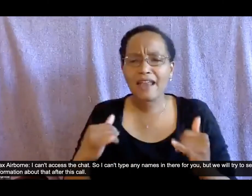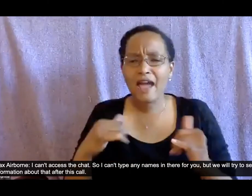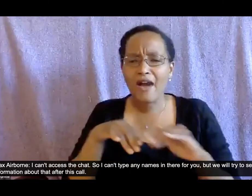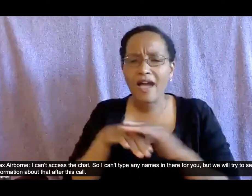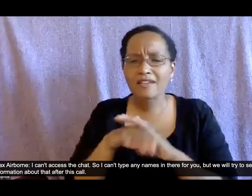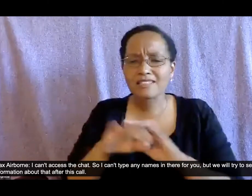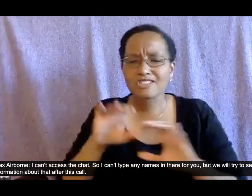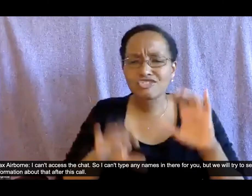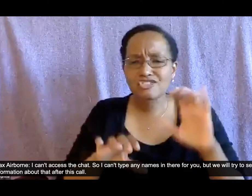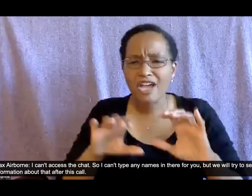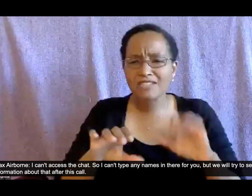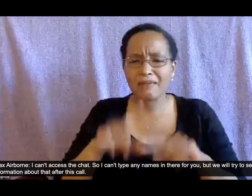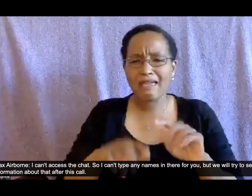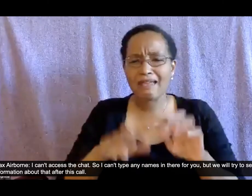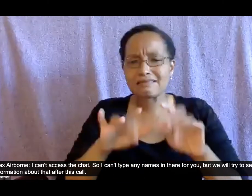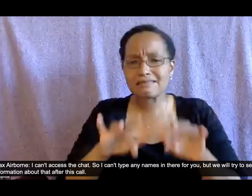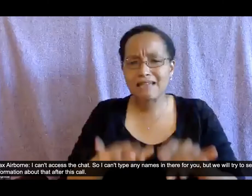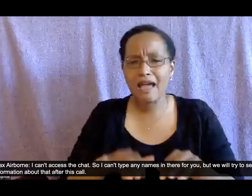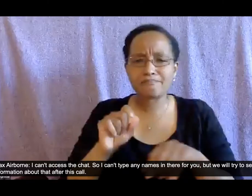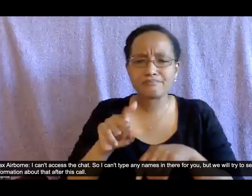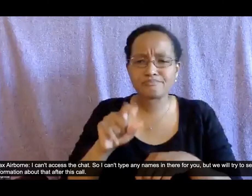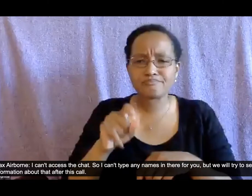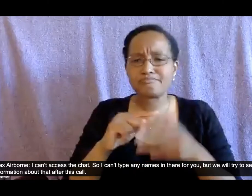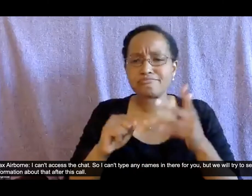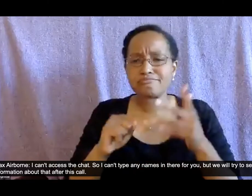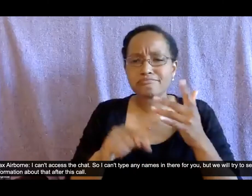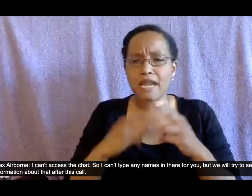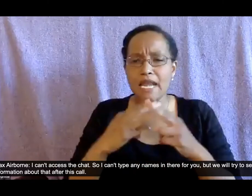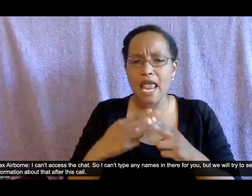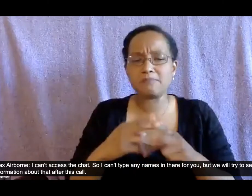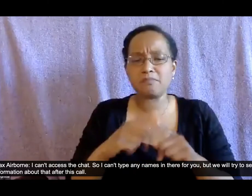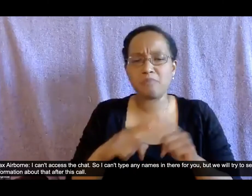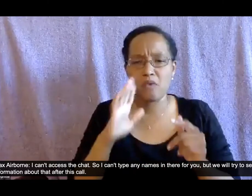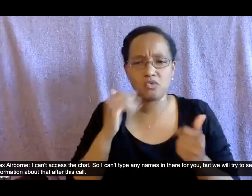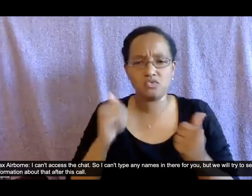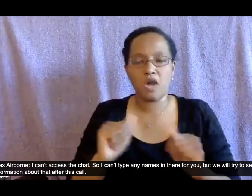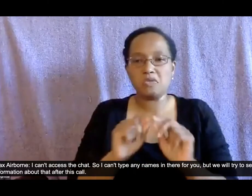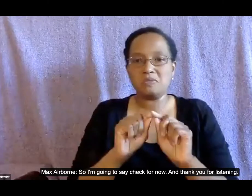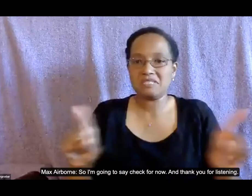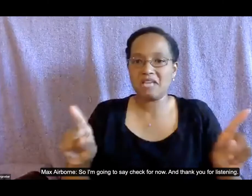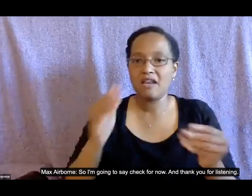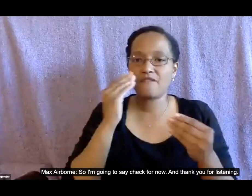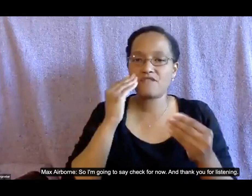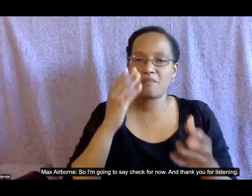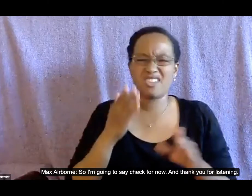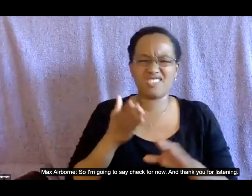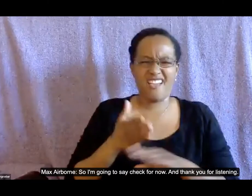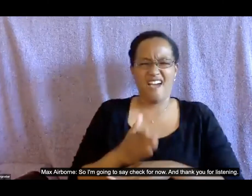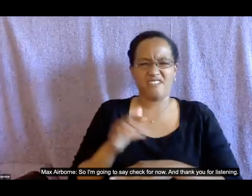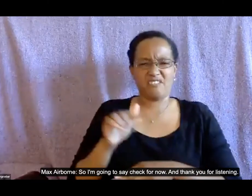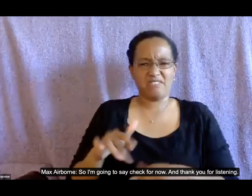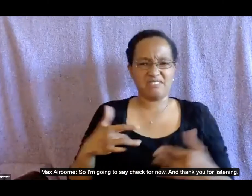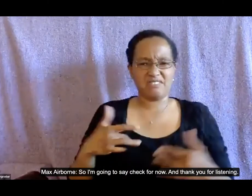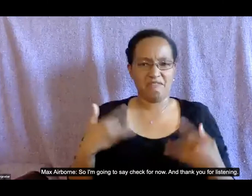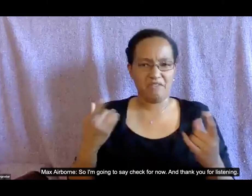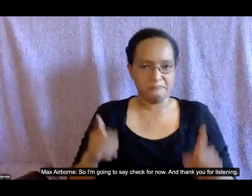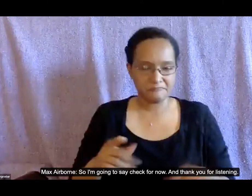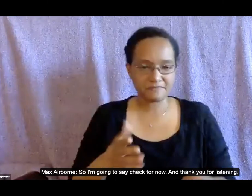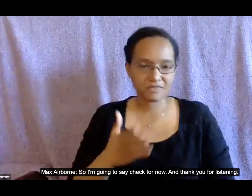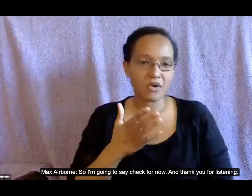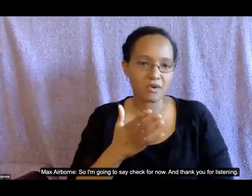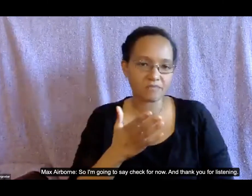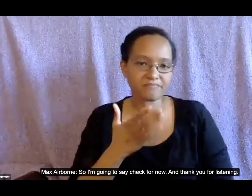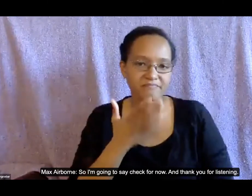we will try to send out some information about that after this call um so i'm going to say check for now and uh